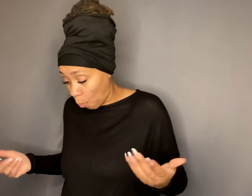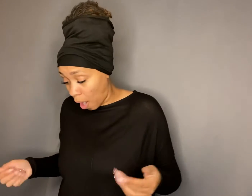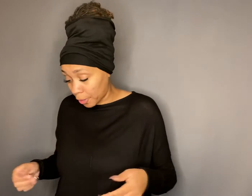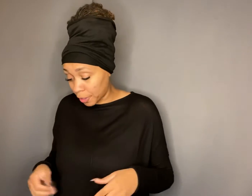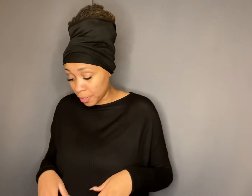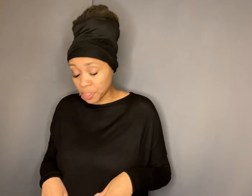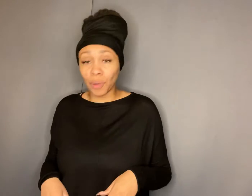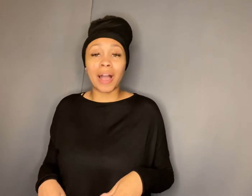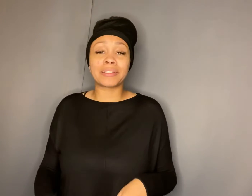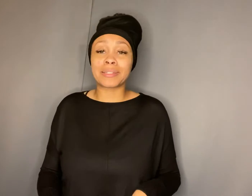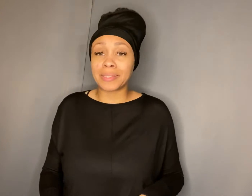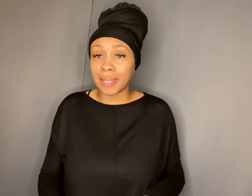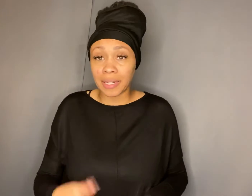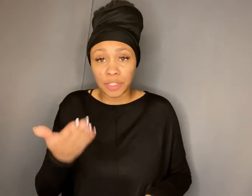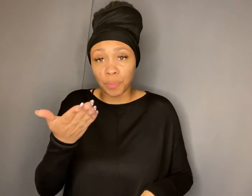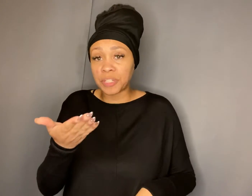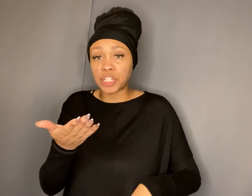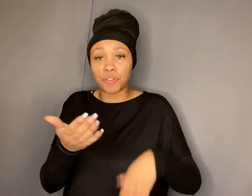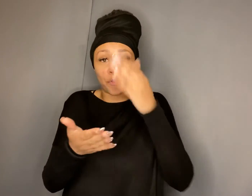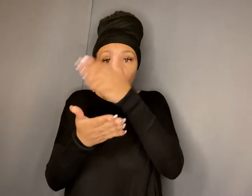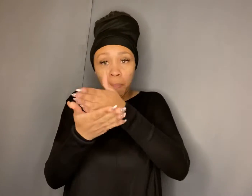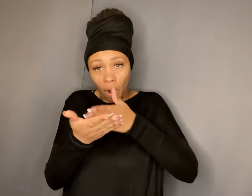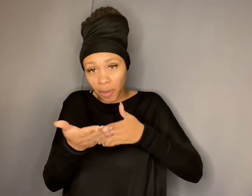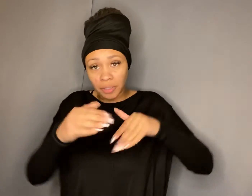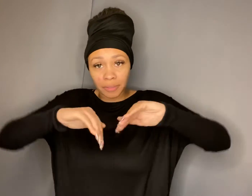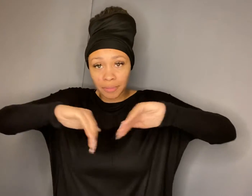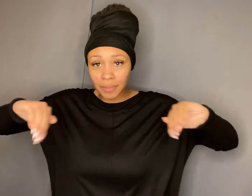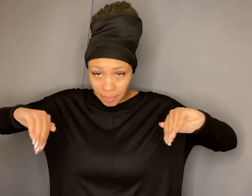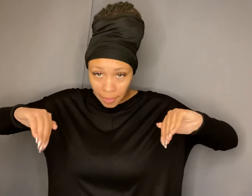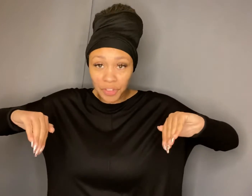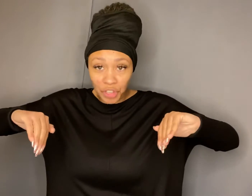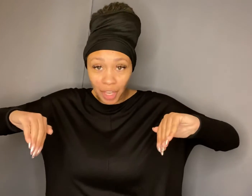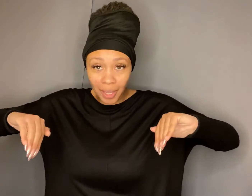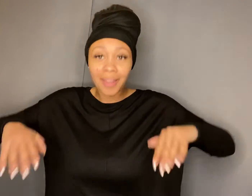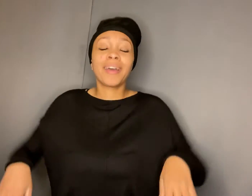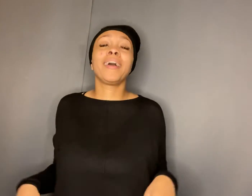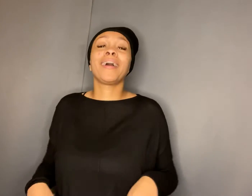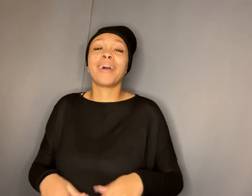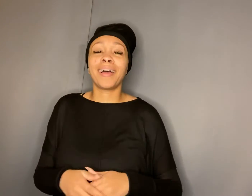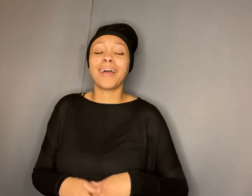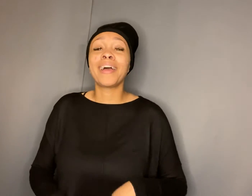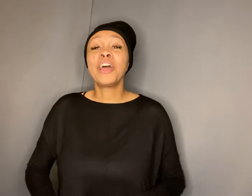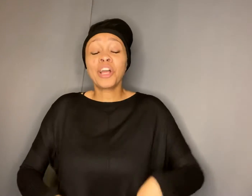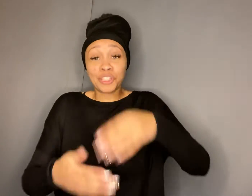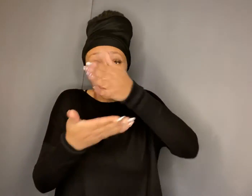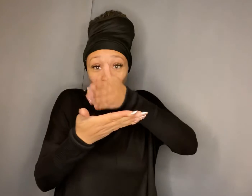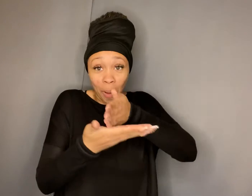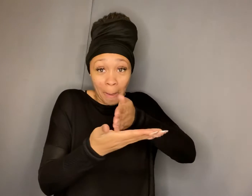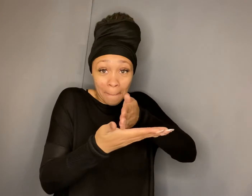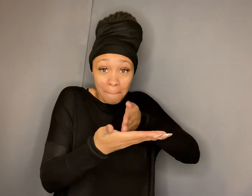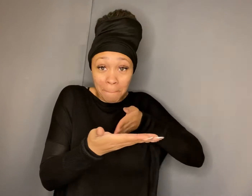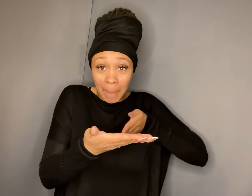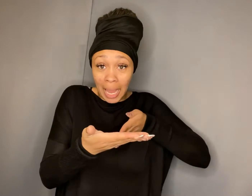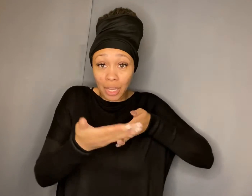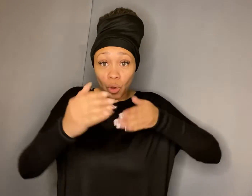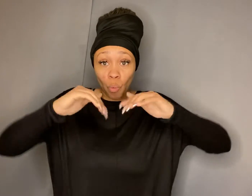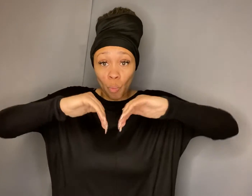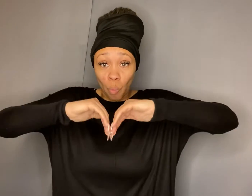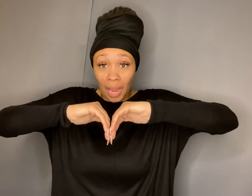water so i just did interpretation for part in the sea so make way